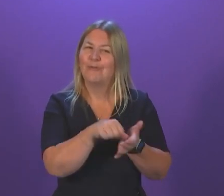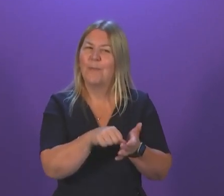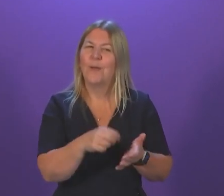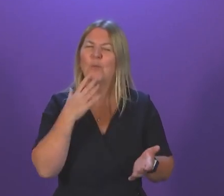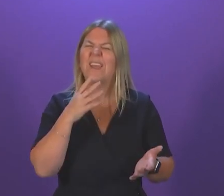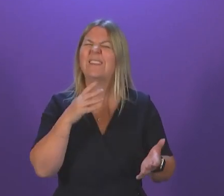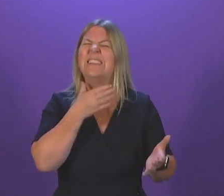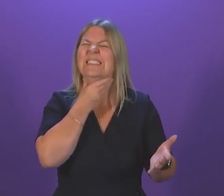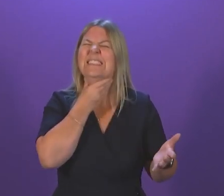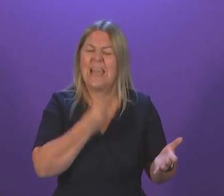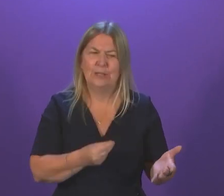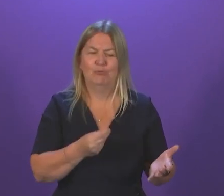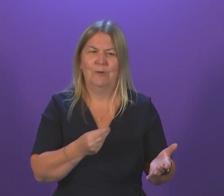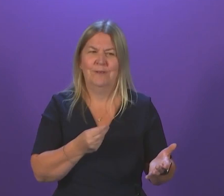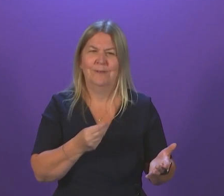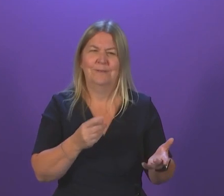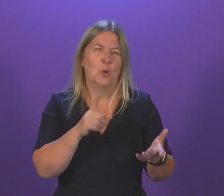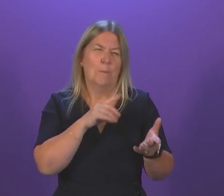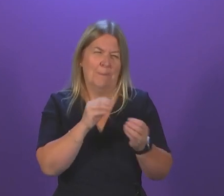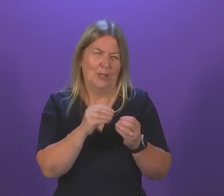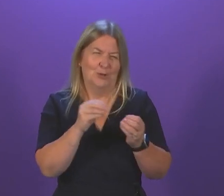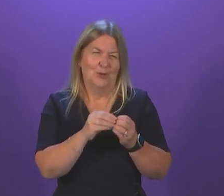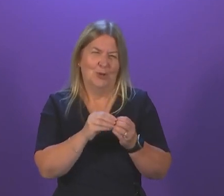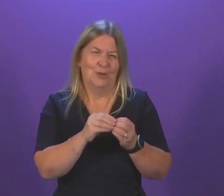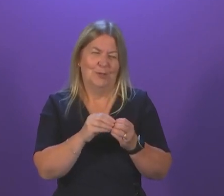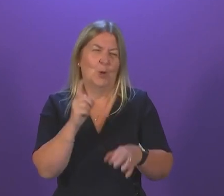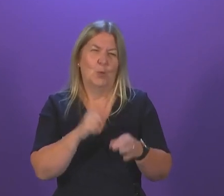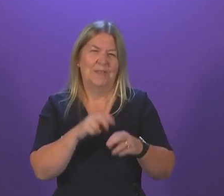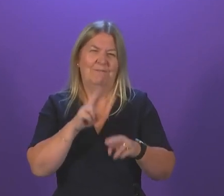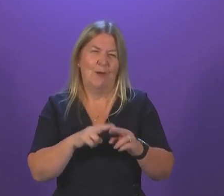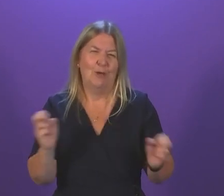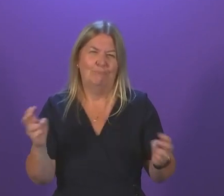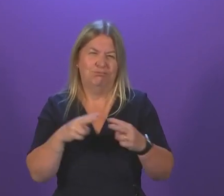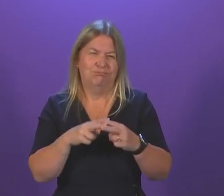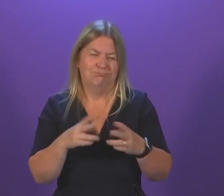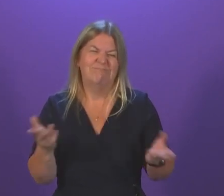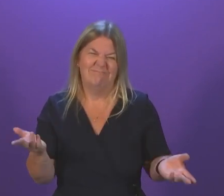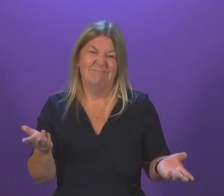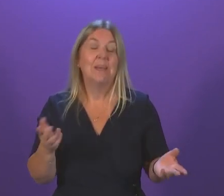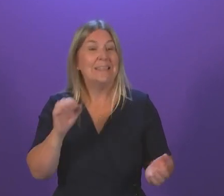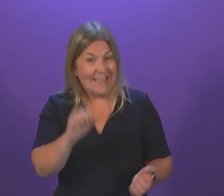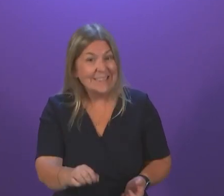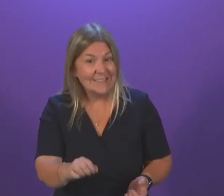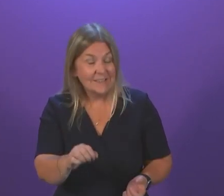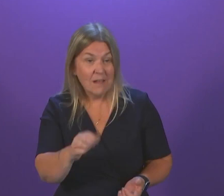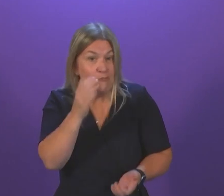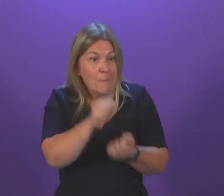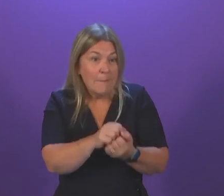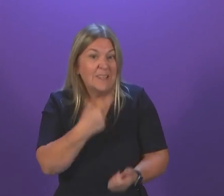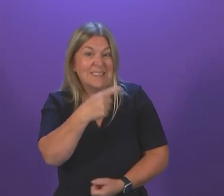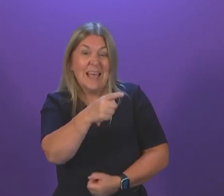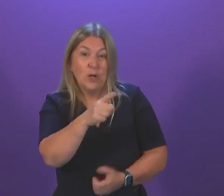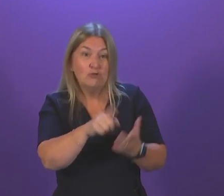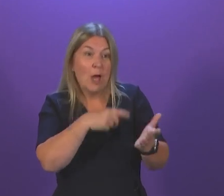desperate stuff. Yes, I did say that to Jack McConnell because back then Ferguson's was on the brink of closure and Jack